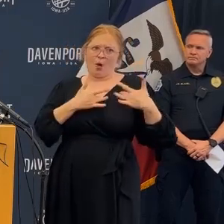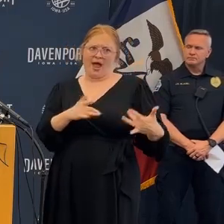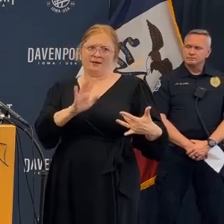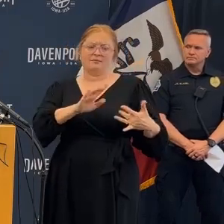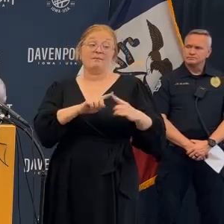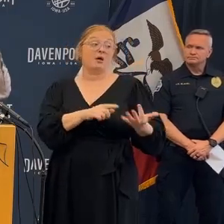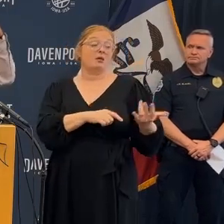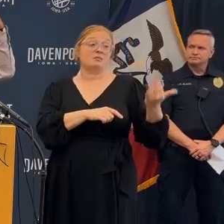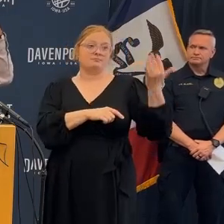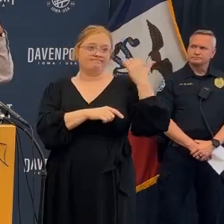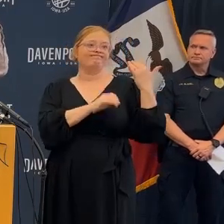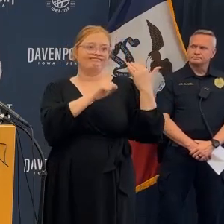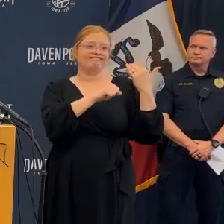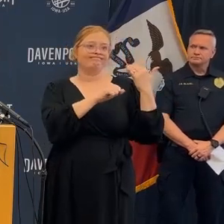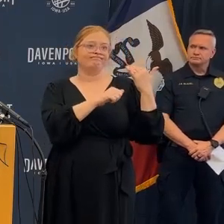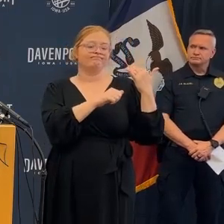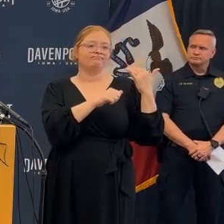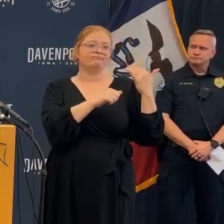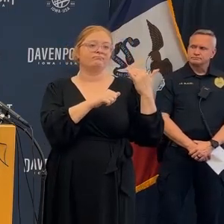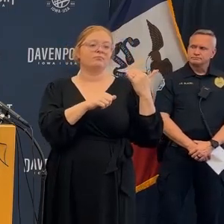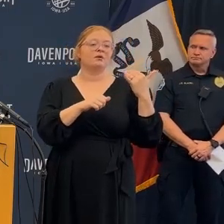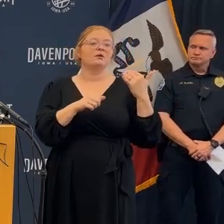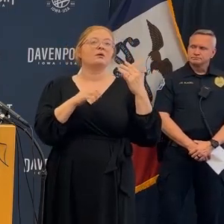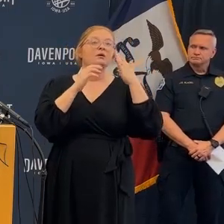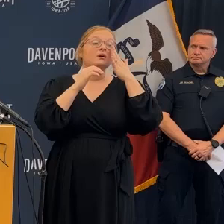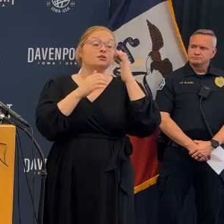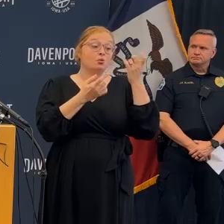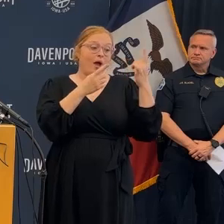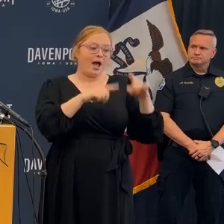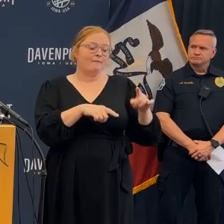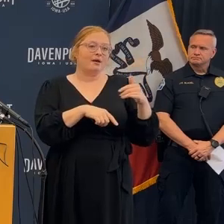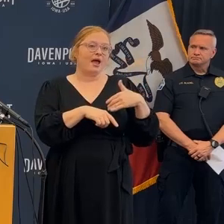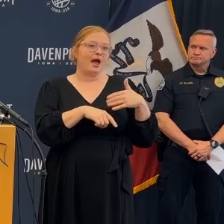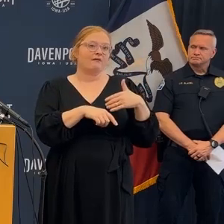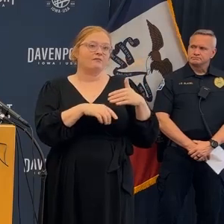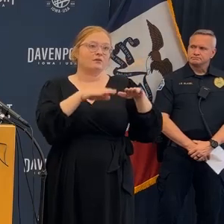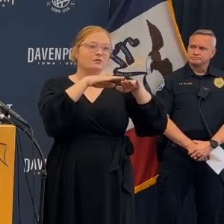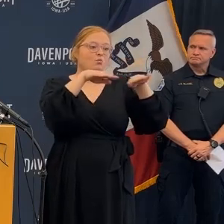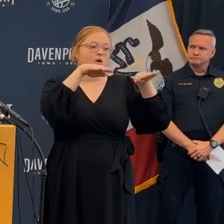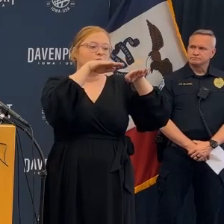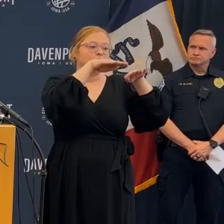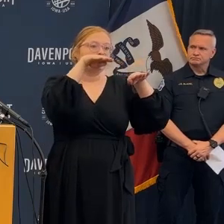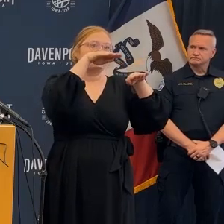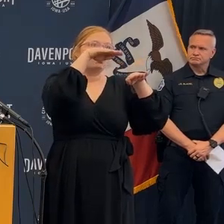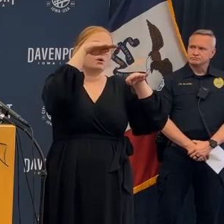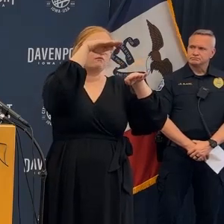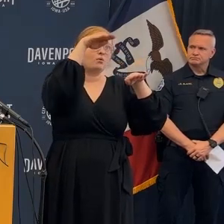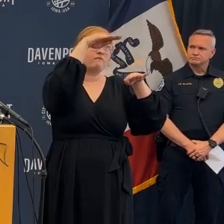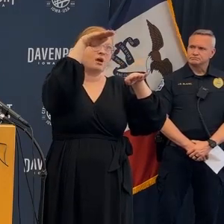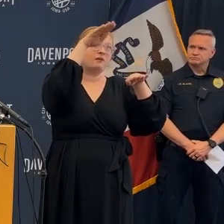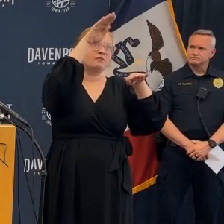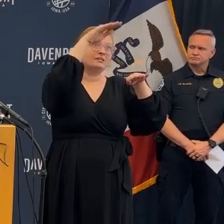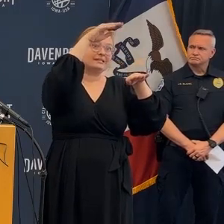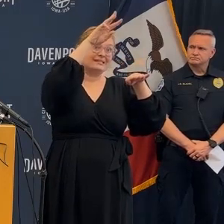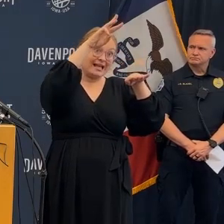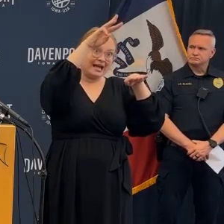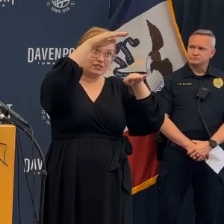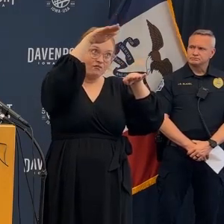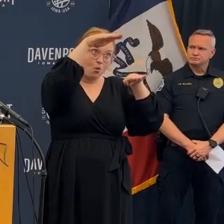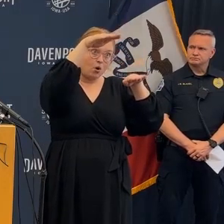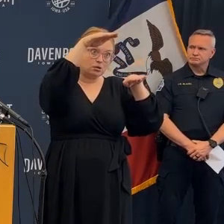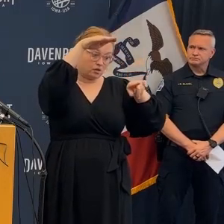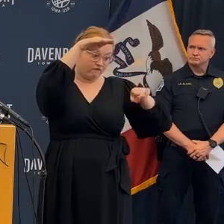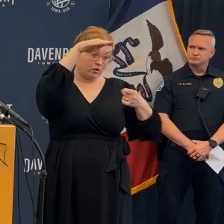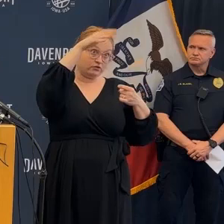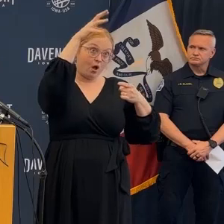stability that that's not how you build a modern building you know you have less chance you had five